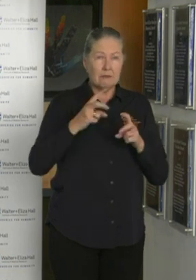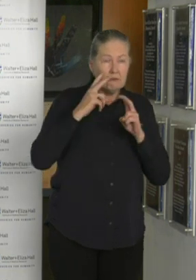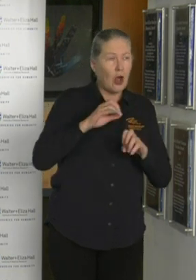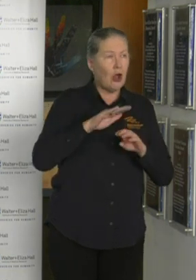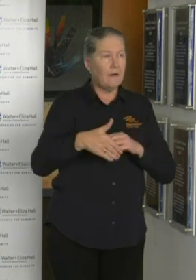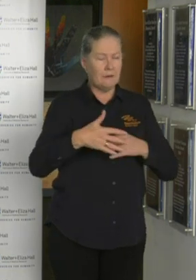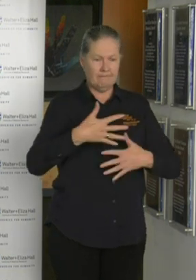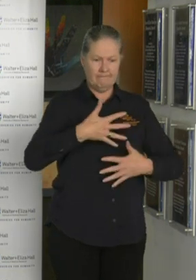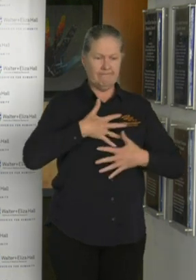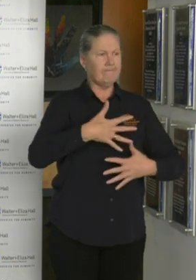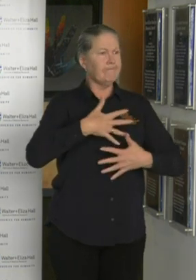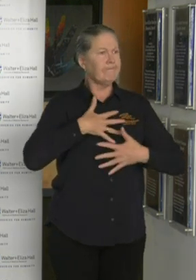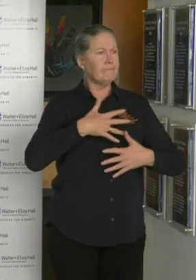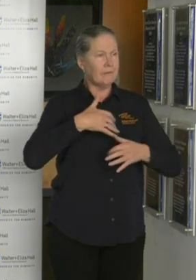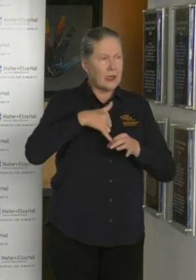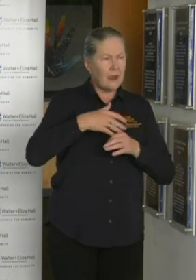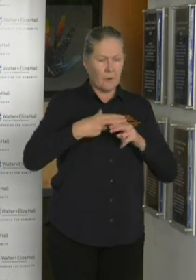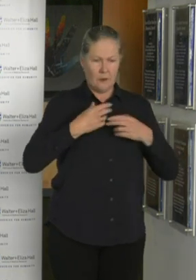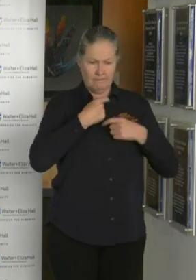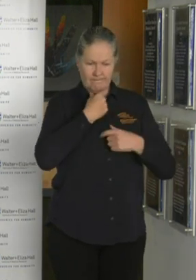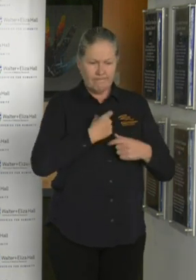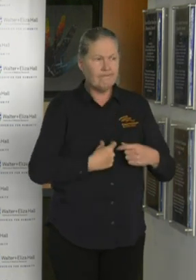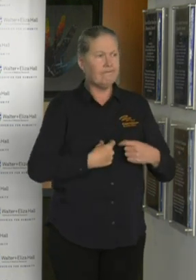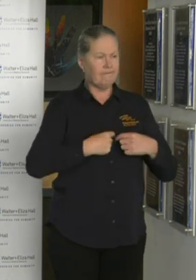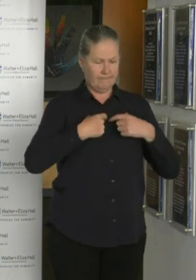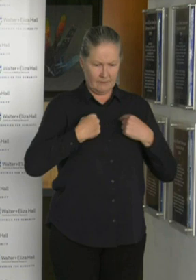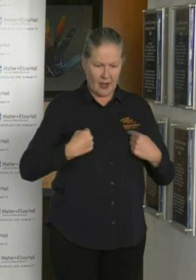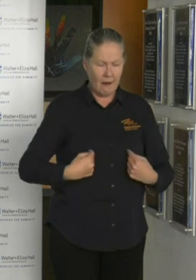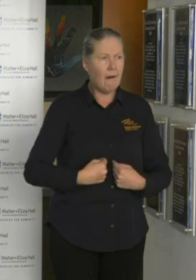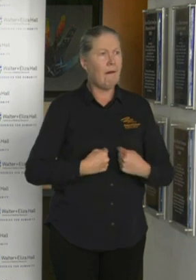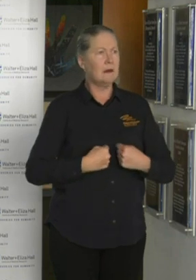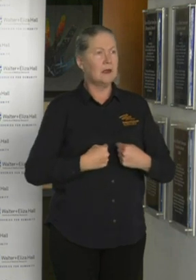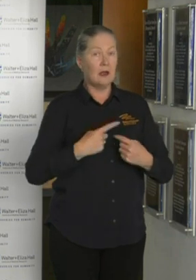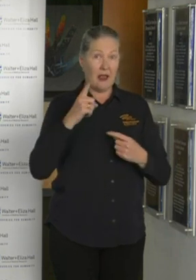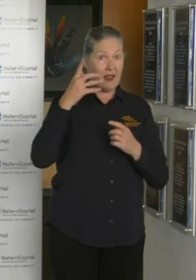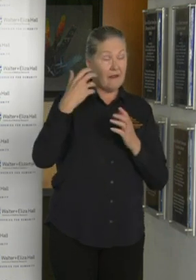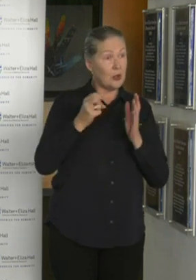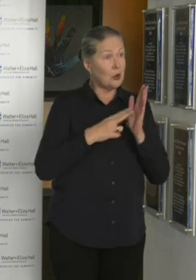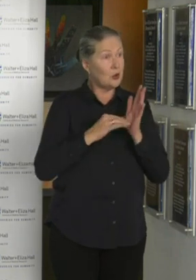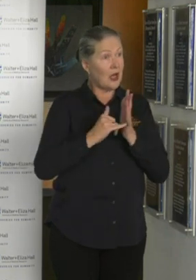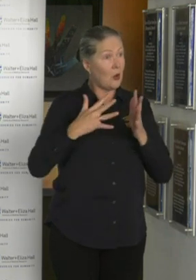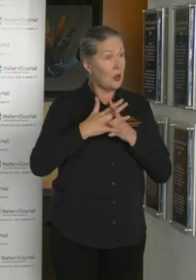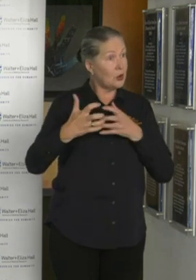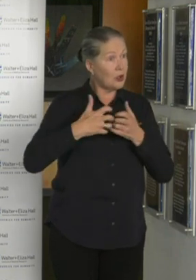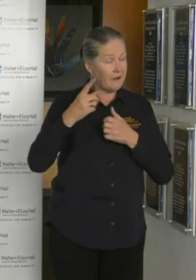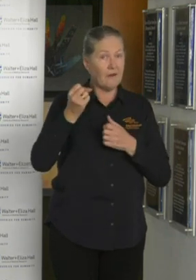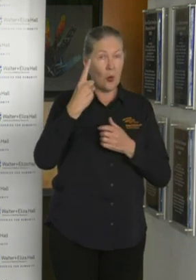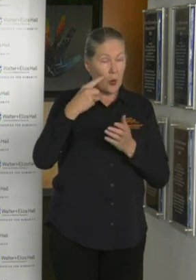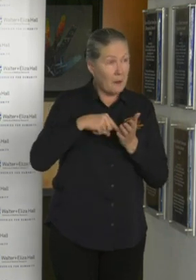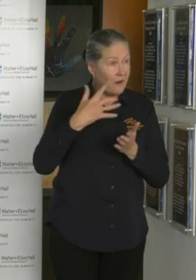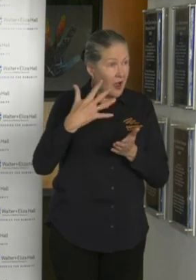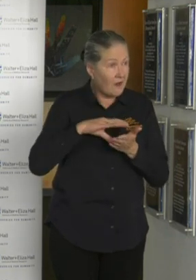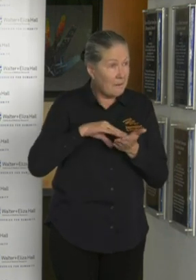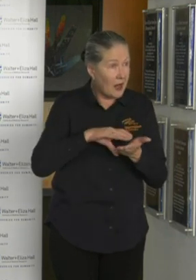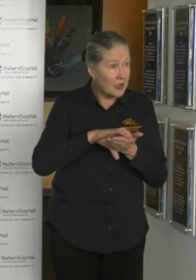And those seven clinical trials include the University of New South Wales at $1.5 million for their